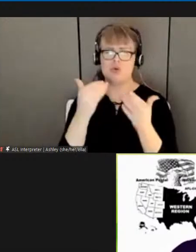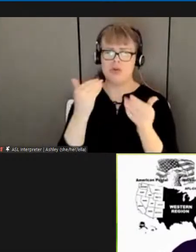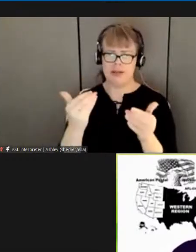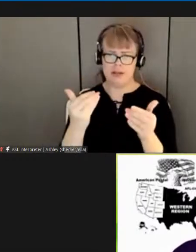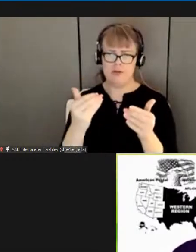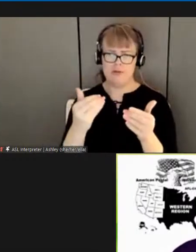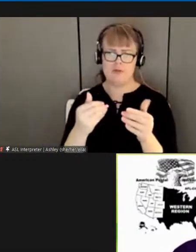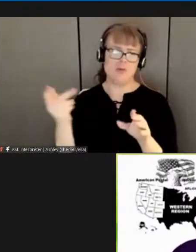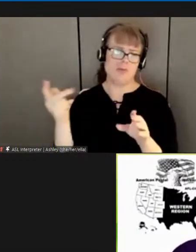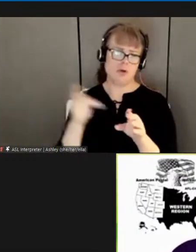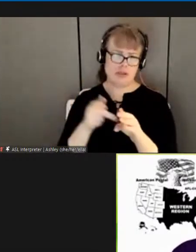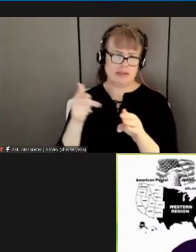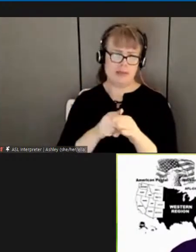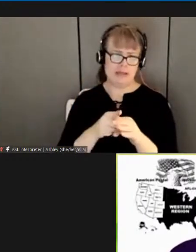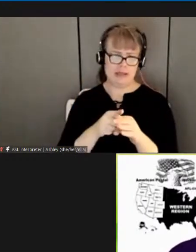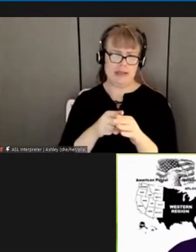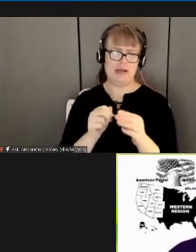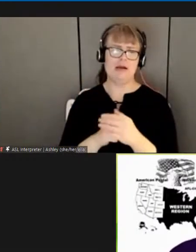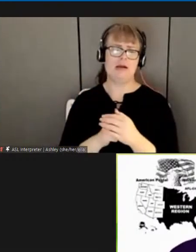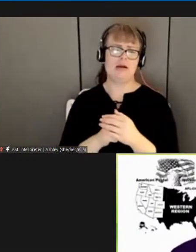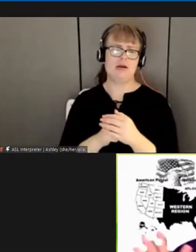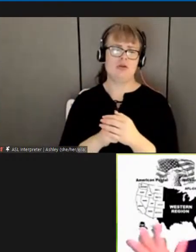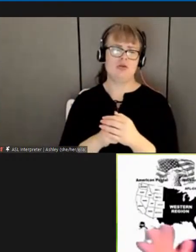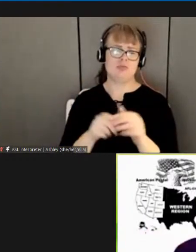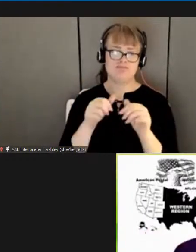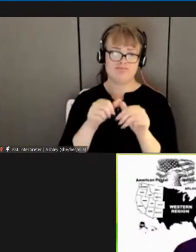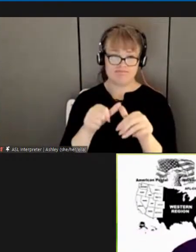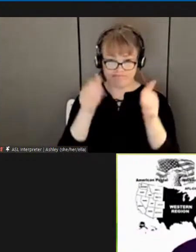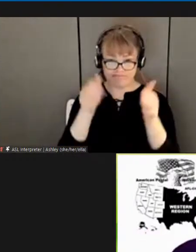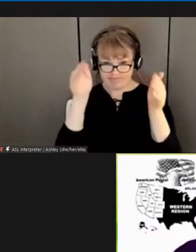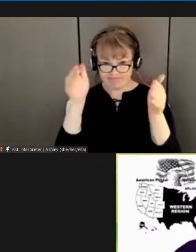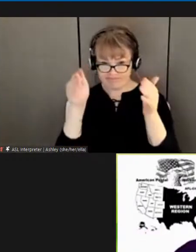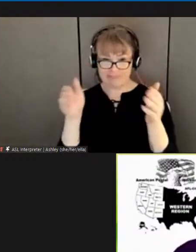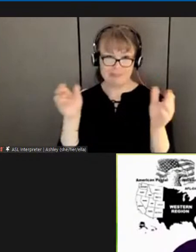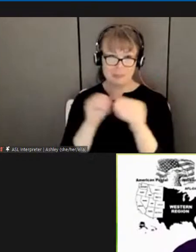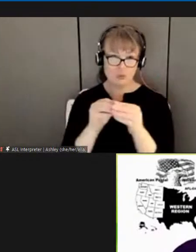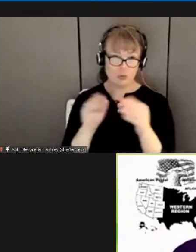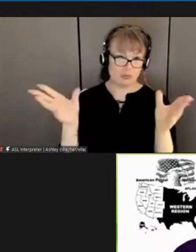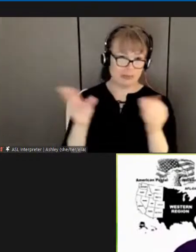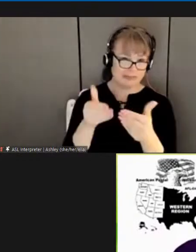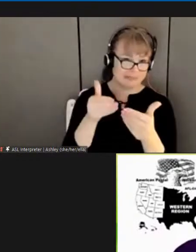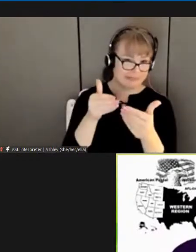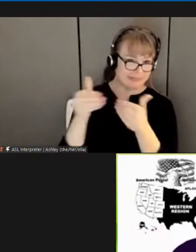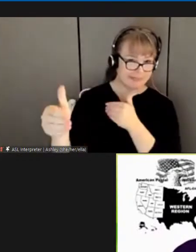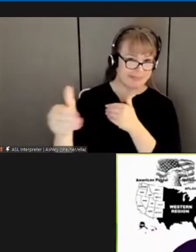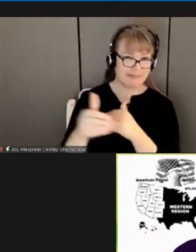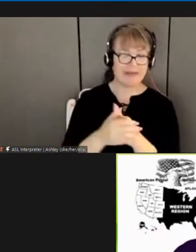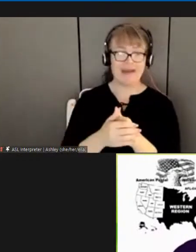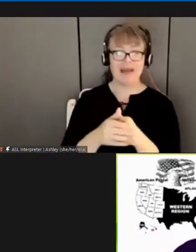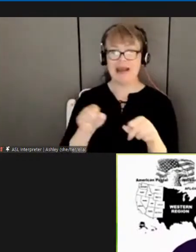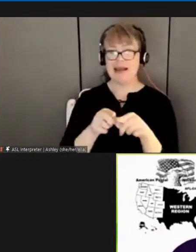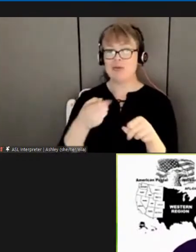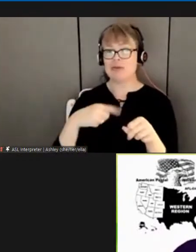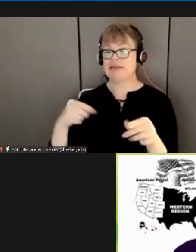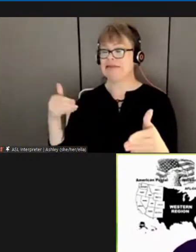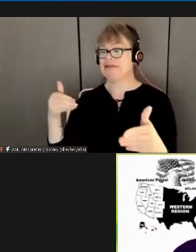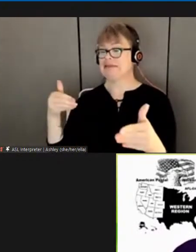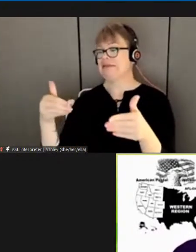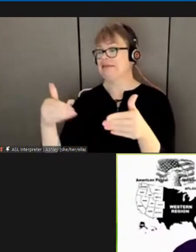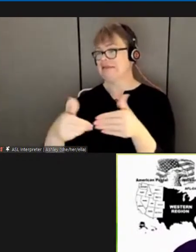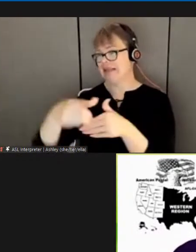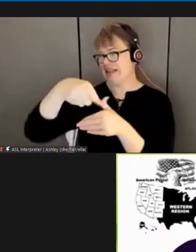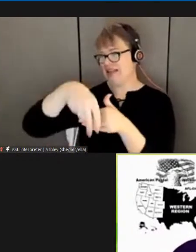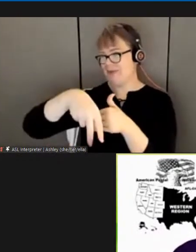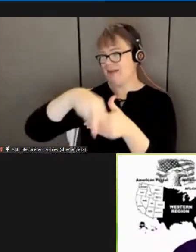for more of these uh as time goes and things get uh close to the midnight hour we will be sharing a lot more